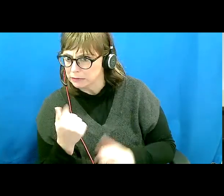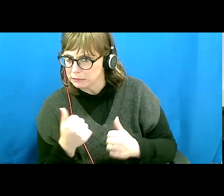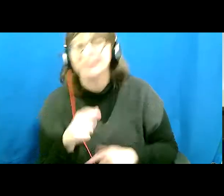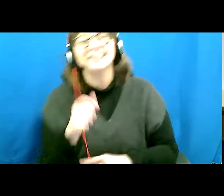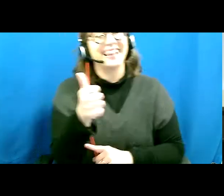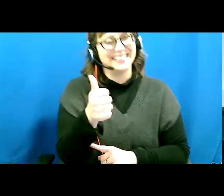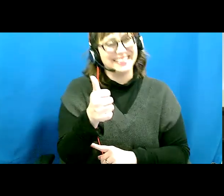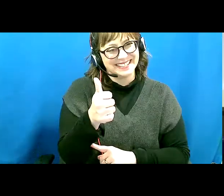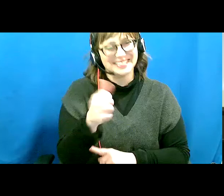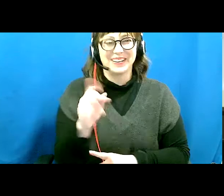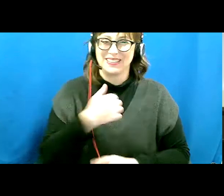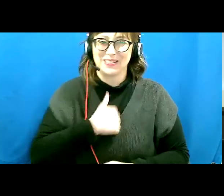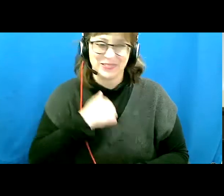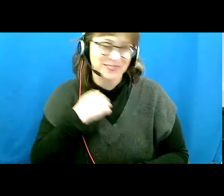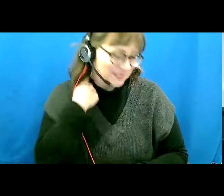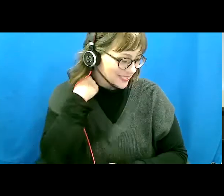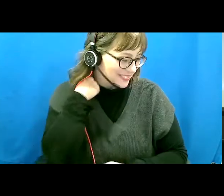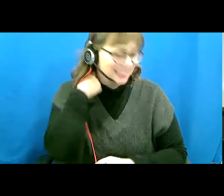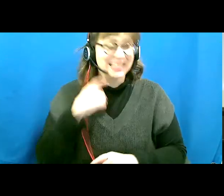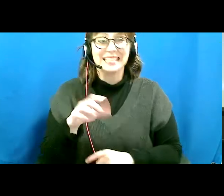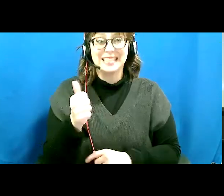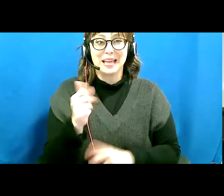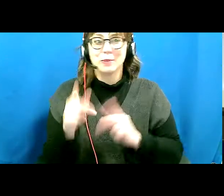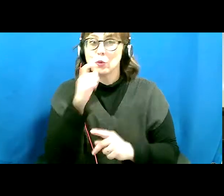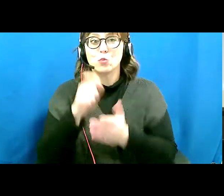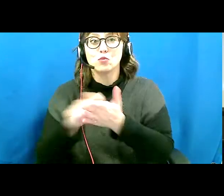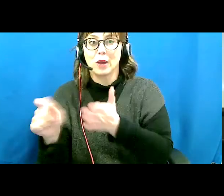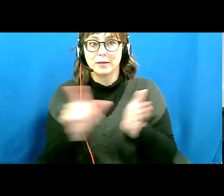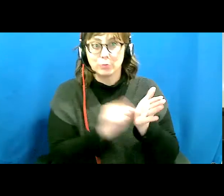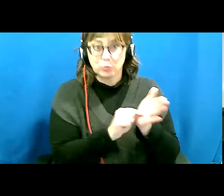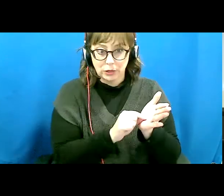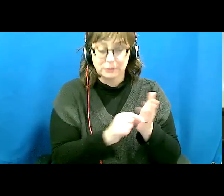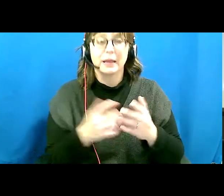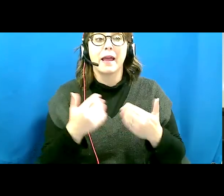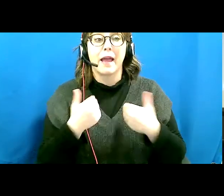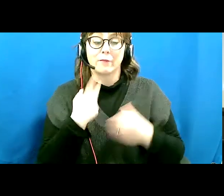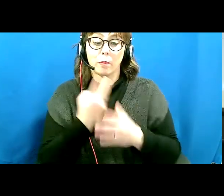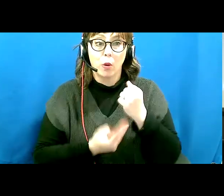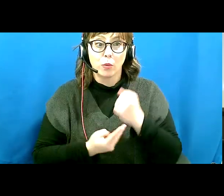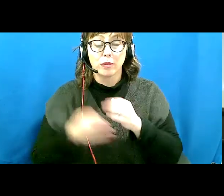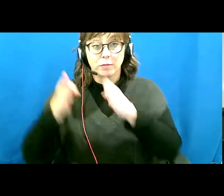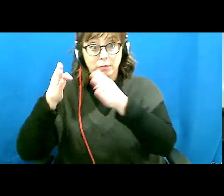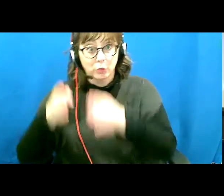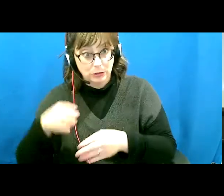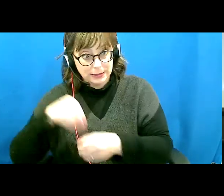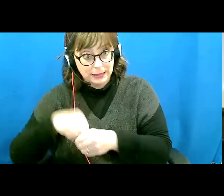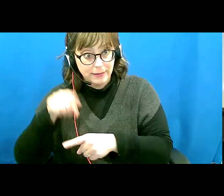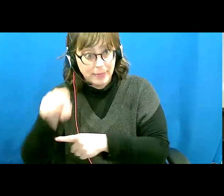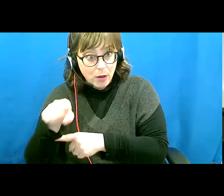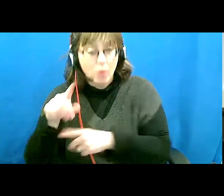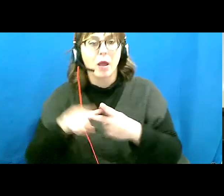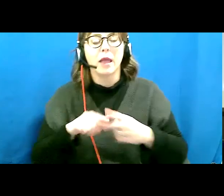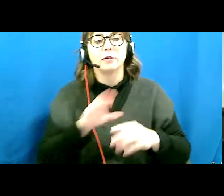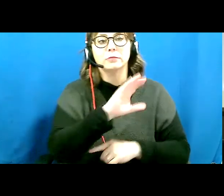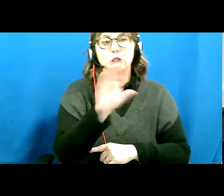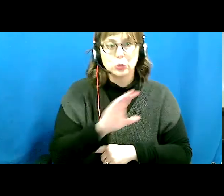sorry, from 10 contributors who are joining us both in person and virtually. They will be speaking about their experiences as deaf